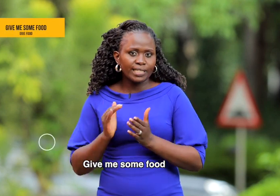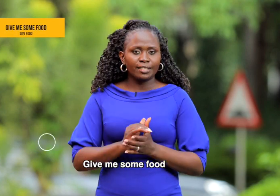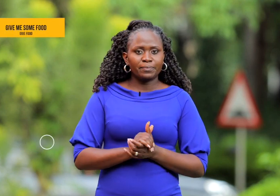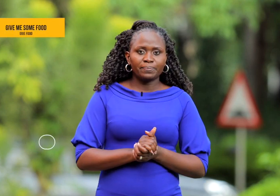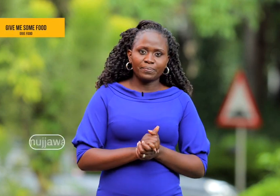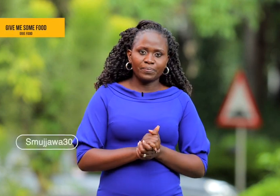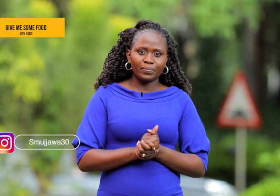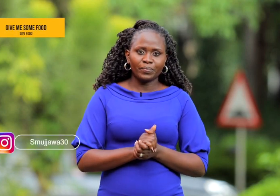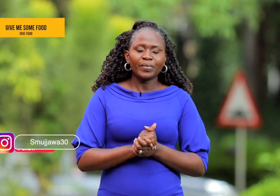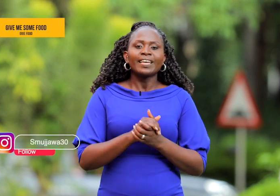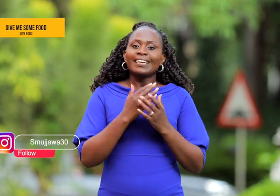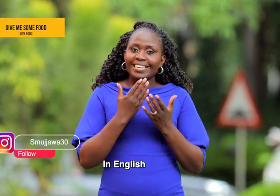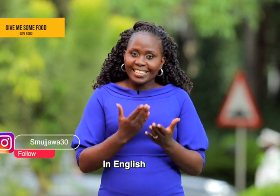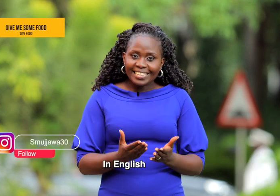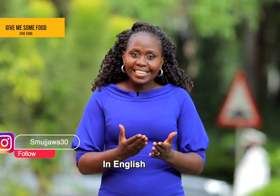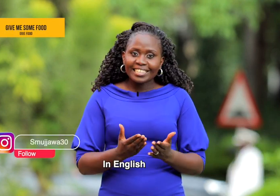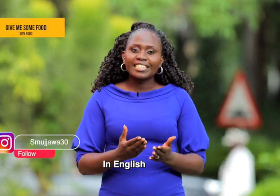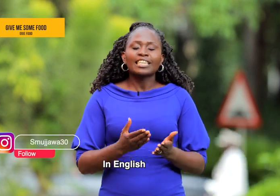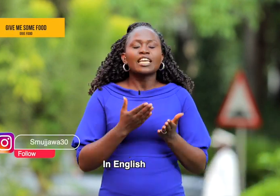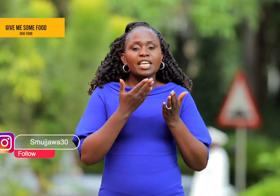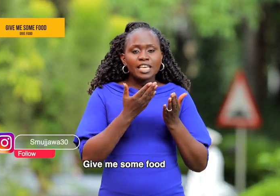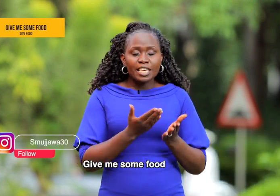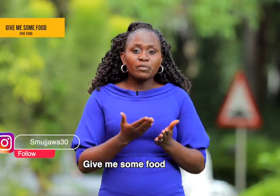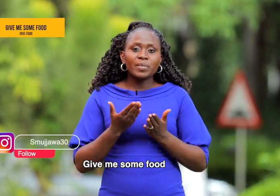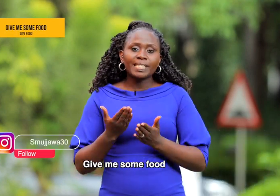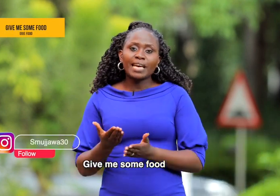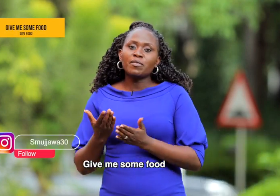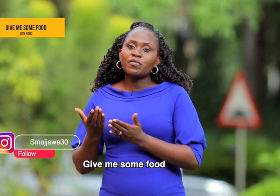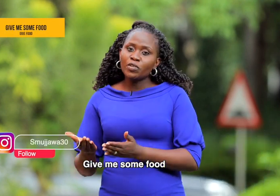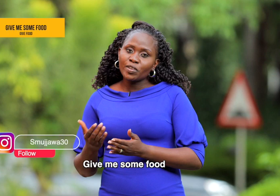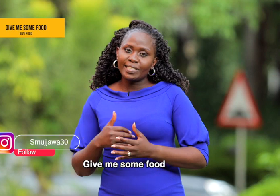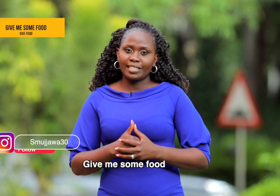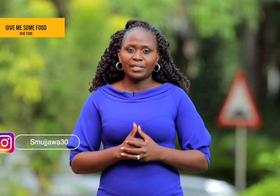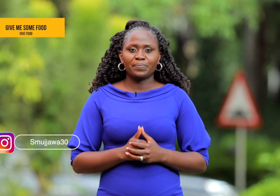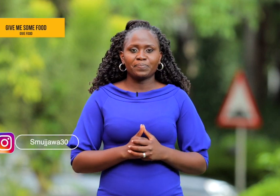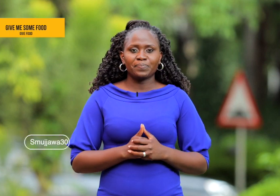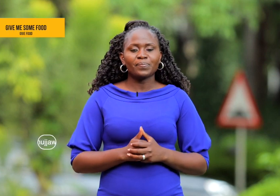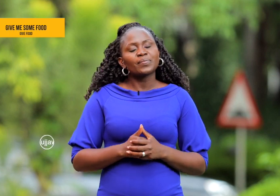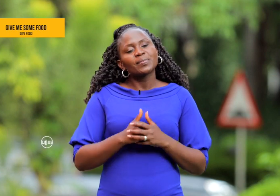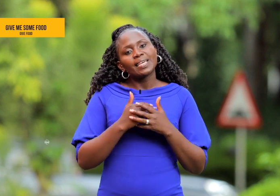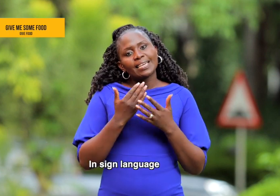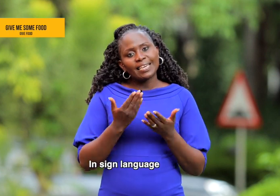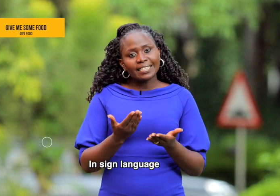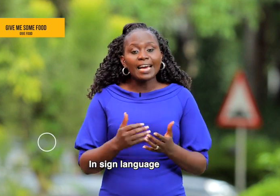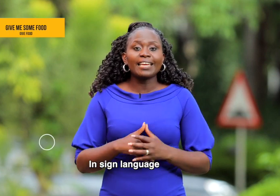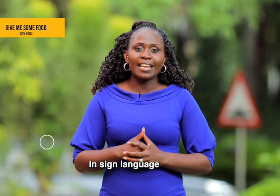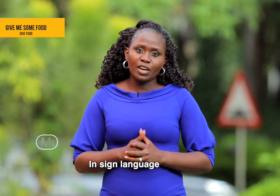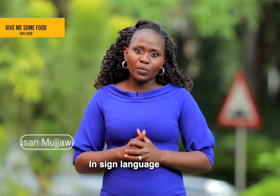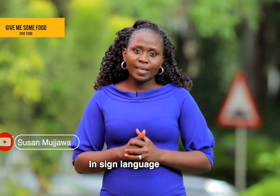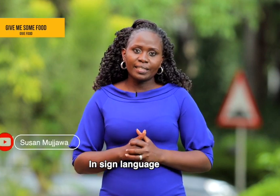In English, give me some food In sign language